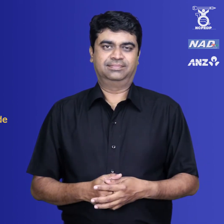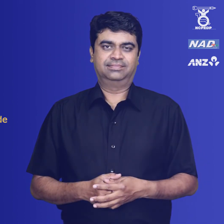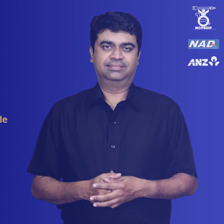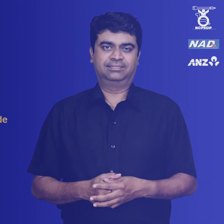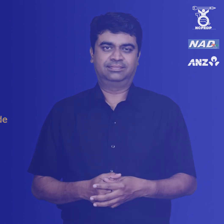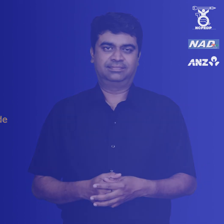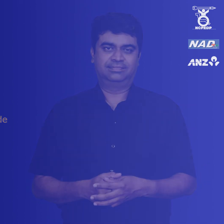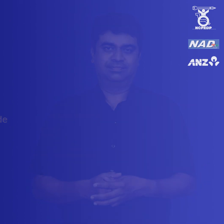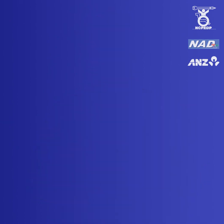60. 61. 63.